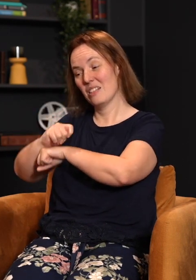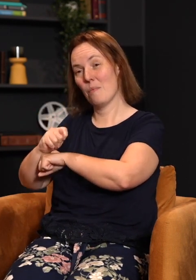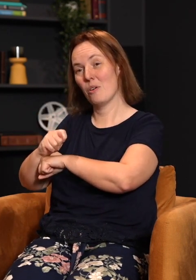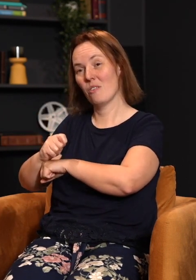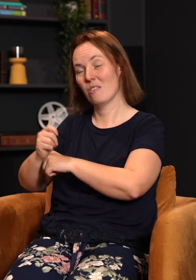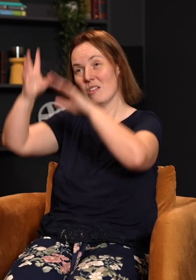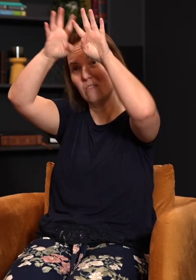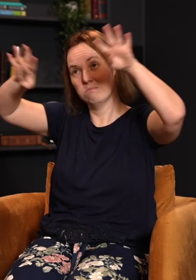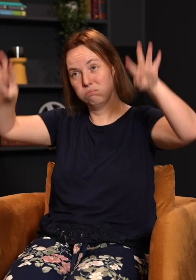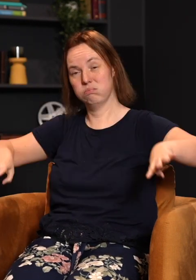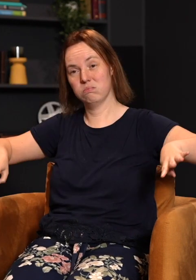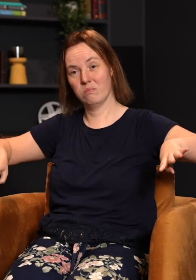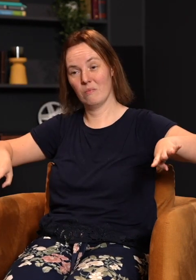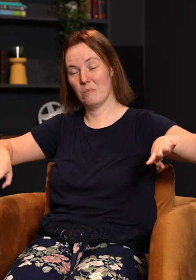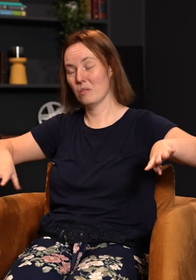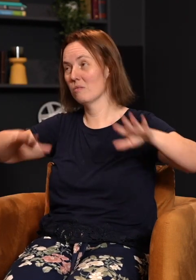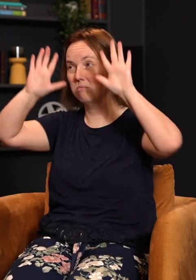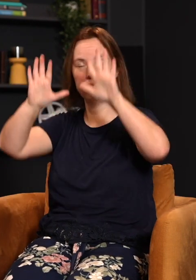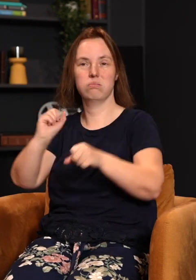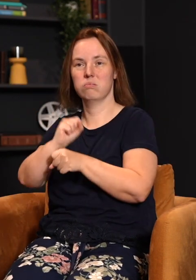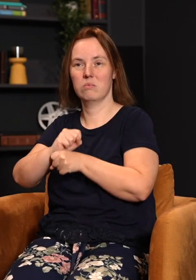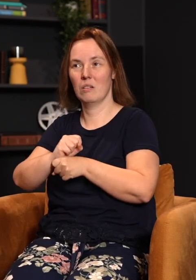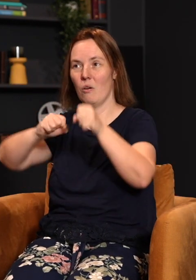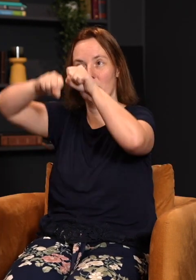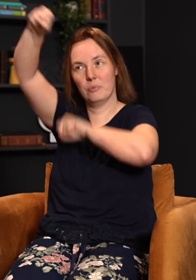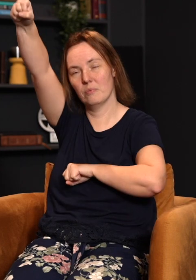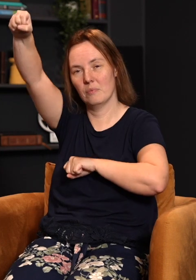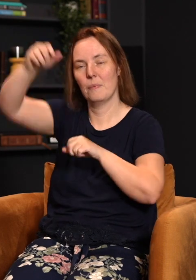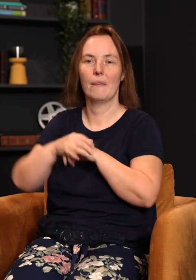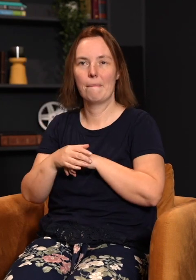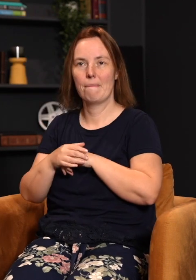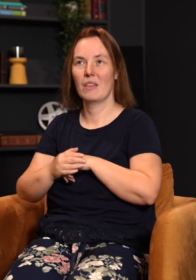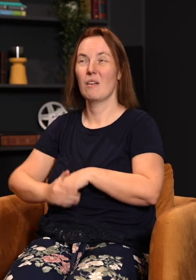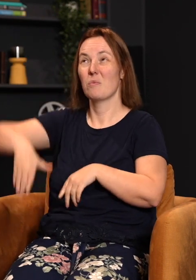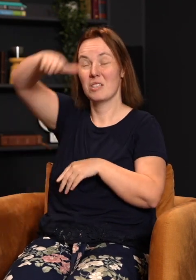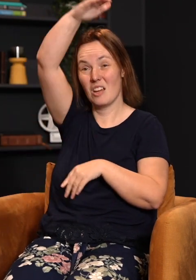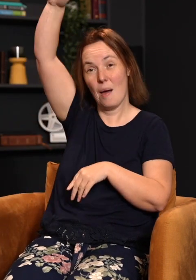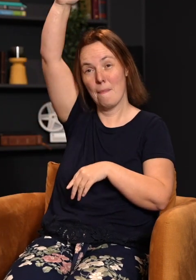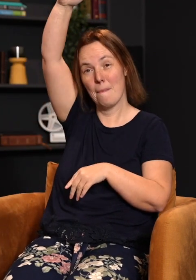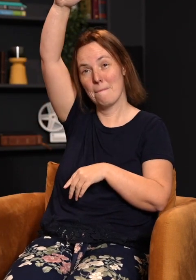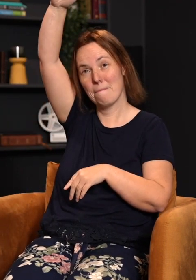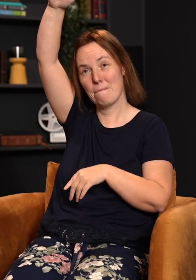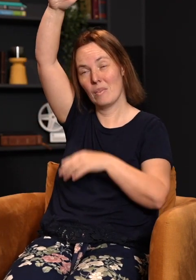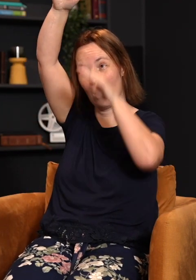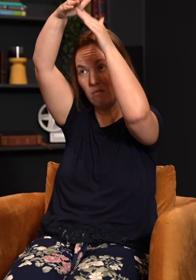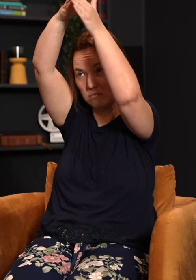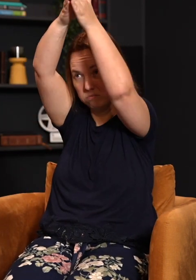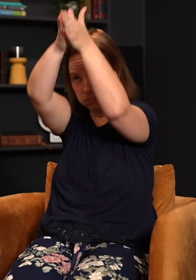In the temple, the curtain was miraculously torn, not from the bottom to the top, from the top where no man could